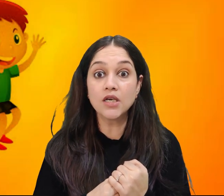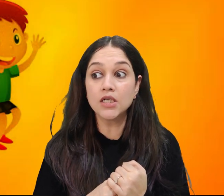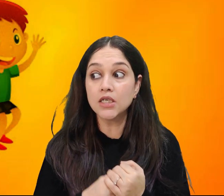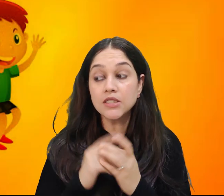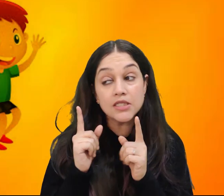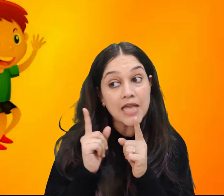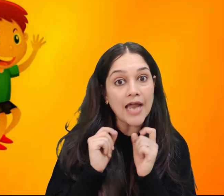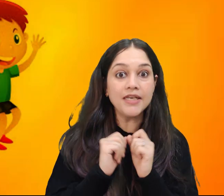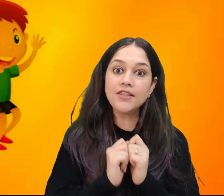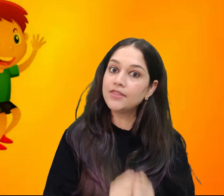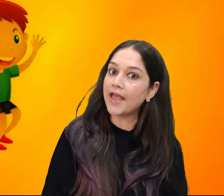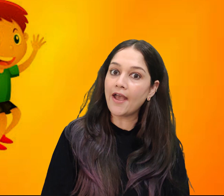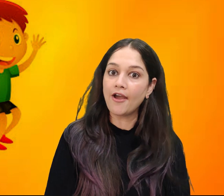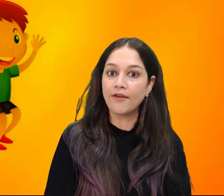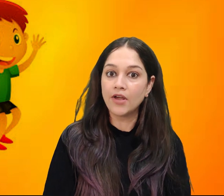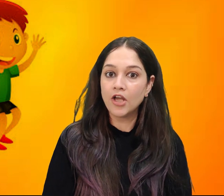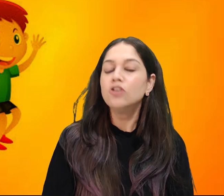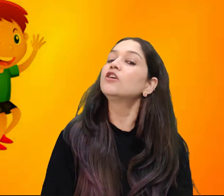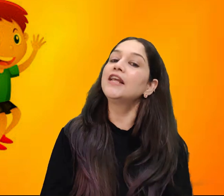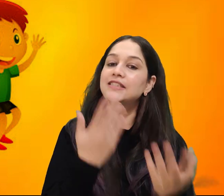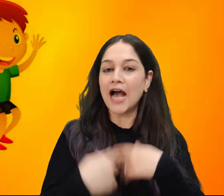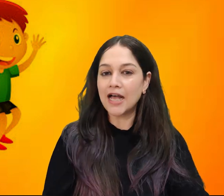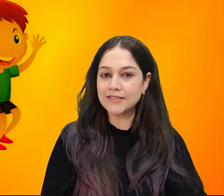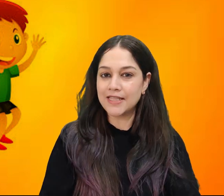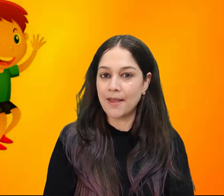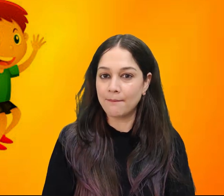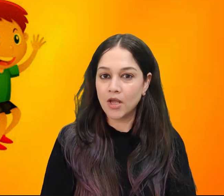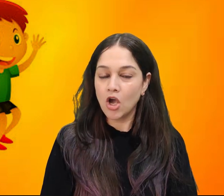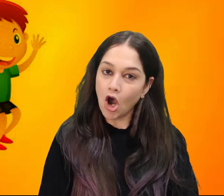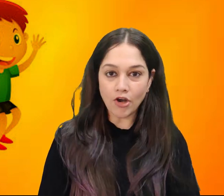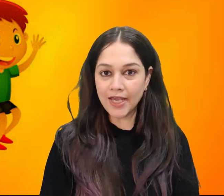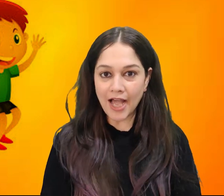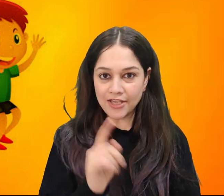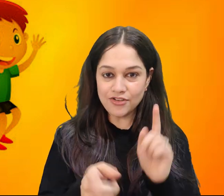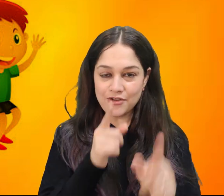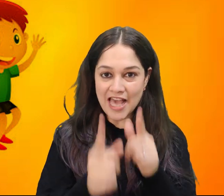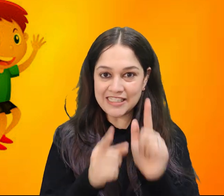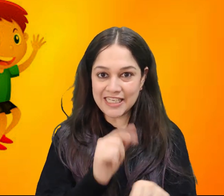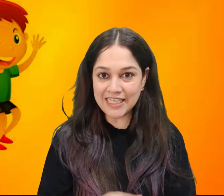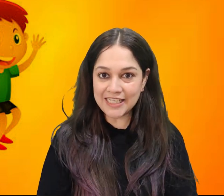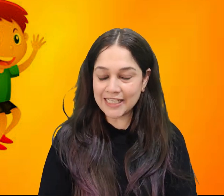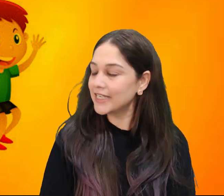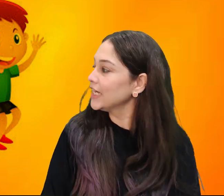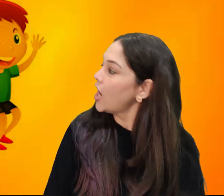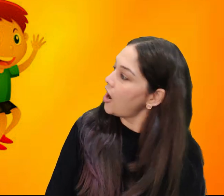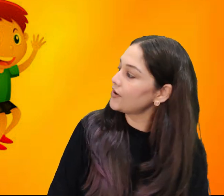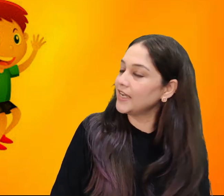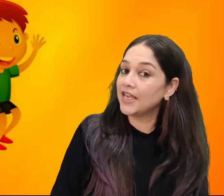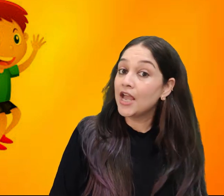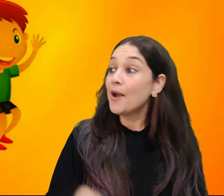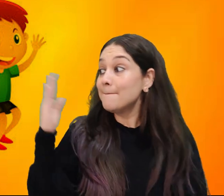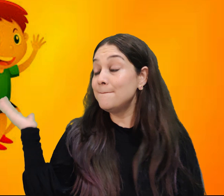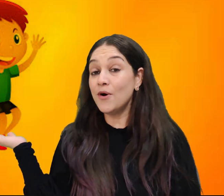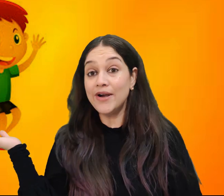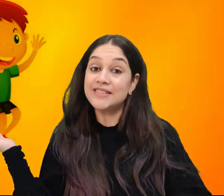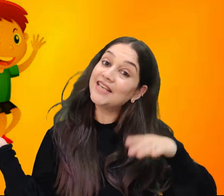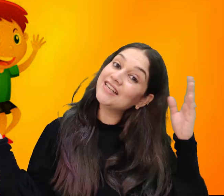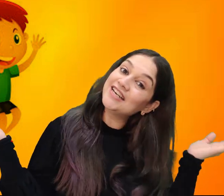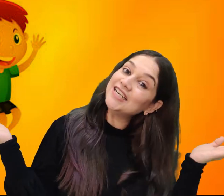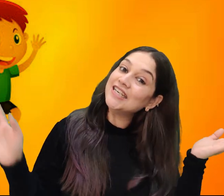girls standing there! So let's ask them, okay are you ready? Okay! and girls,